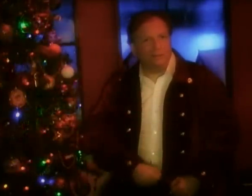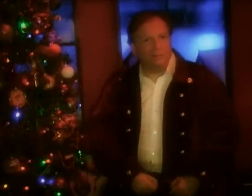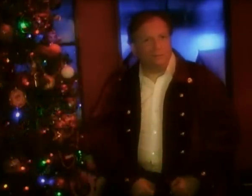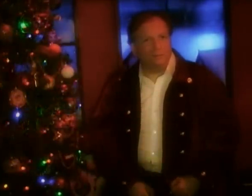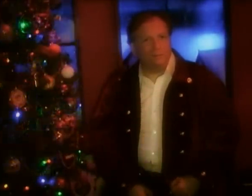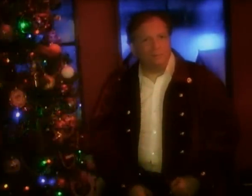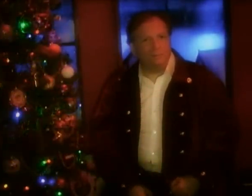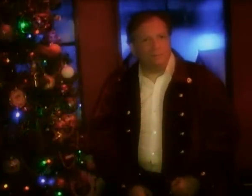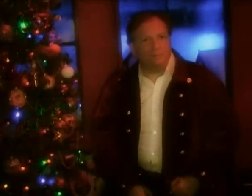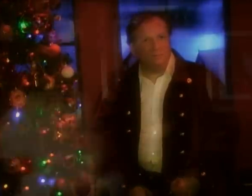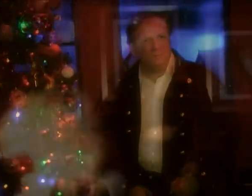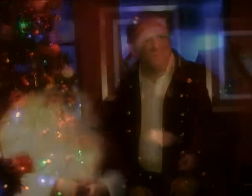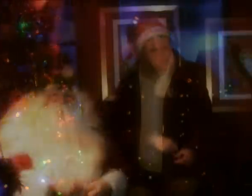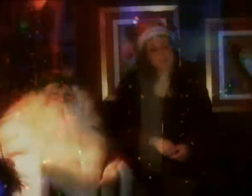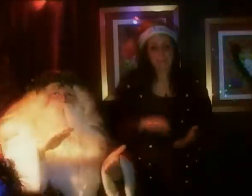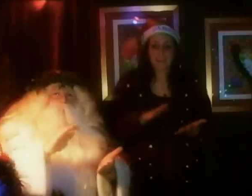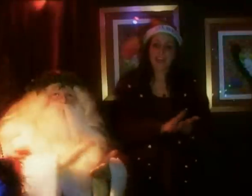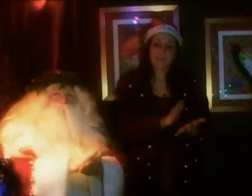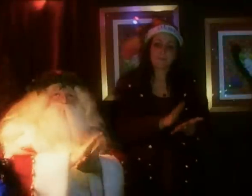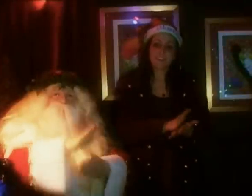dreaming